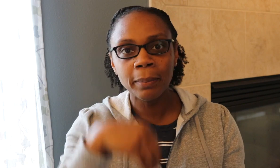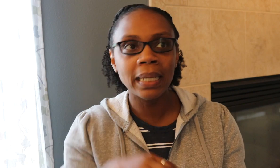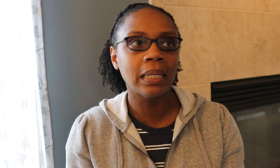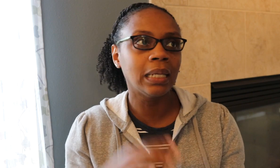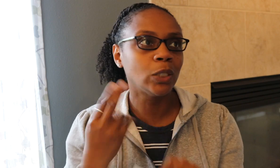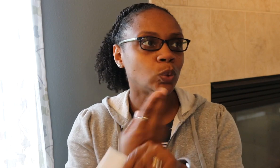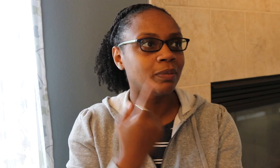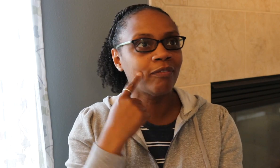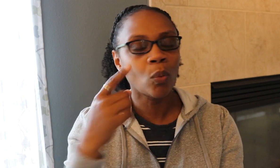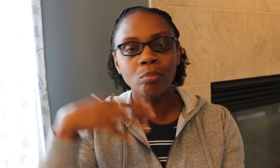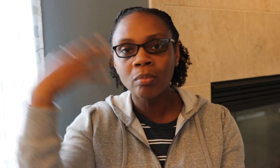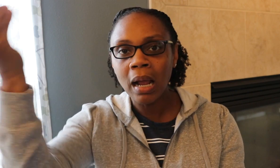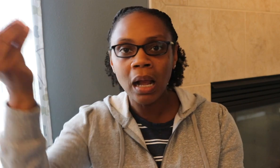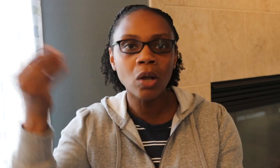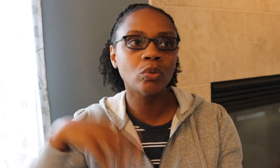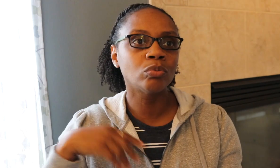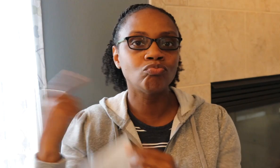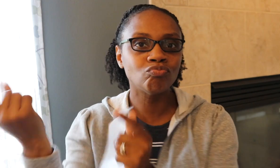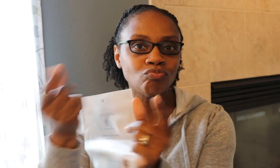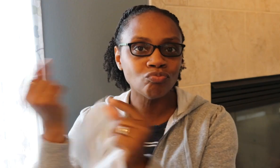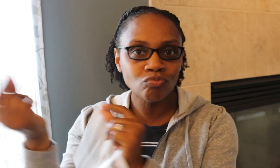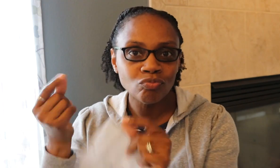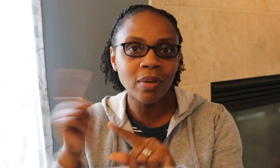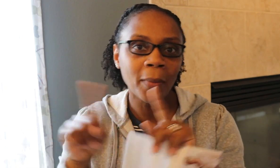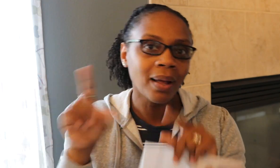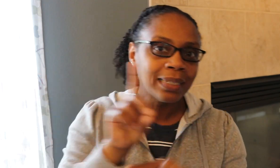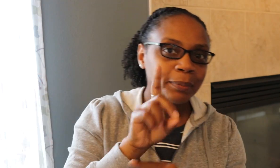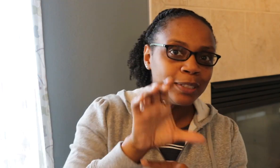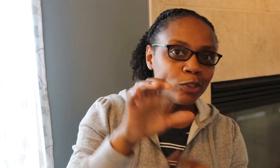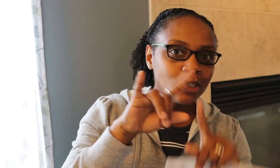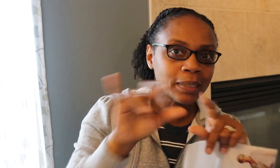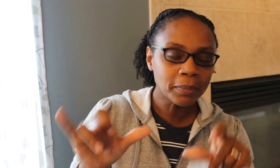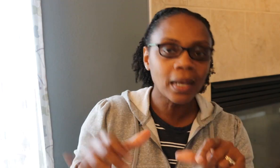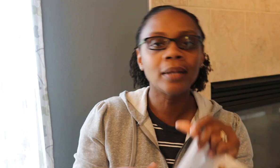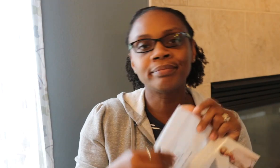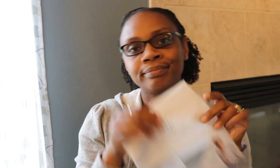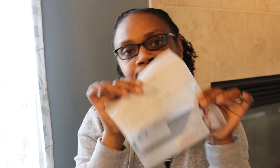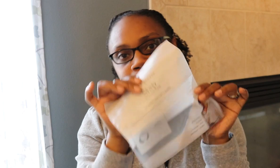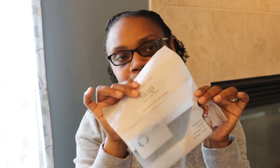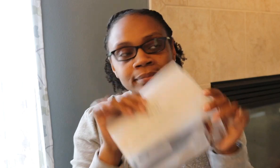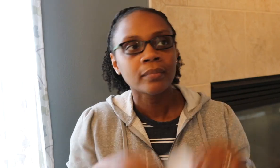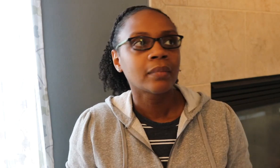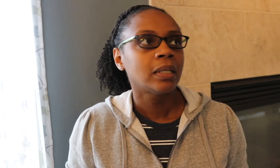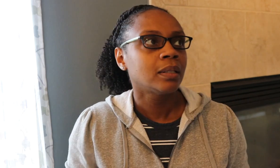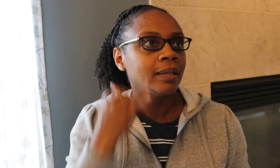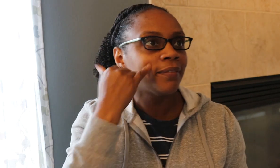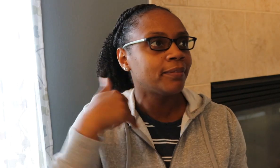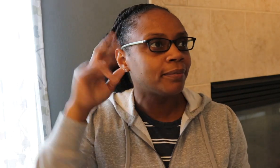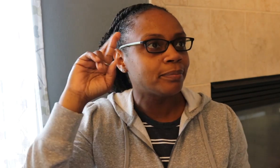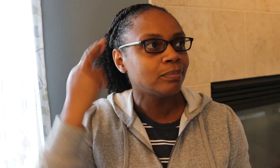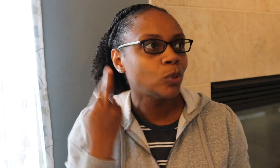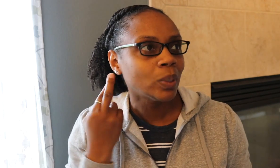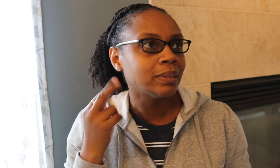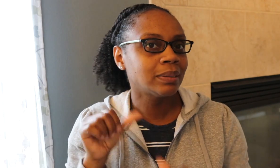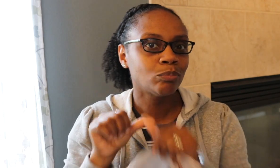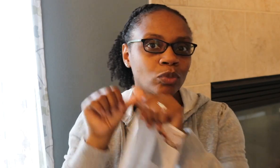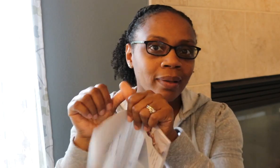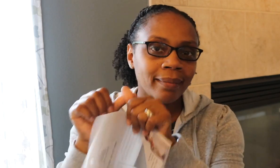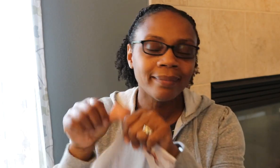I use them to sleep in. I use them if I'm going out during, doing errands while I am deep conditioning. Maybe if I'm just